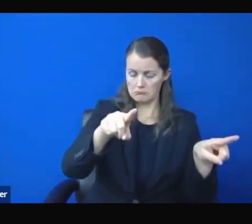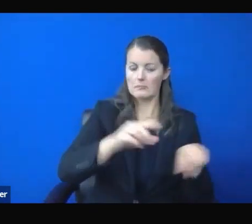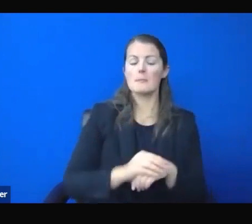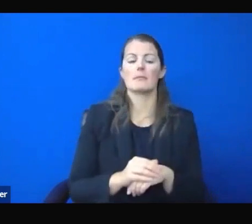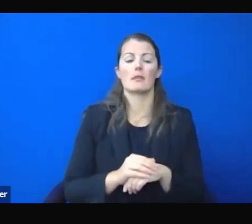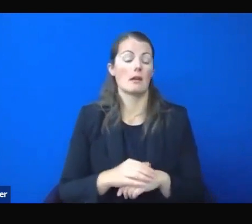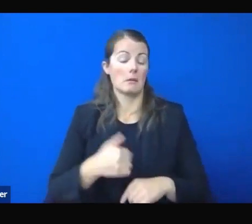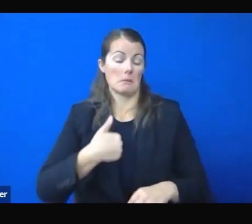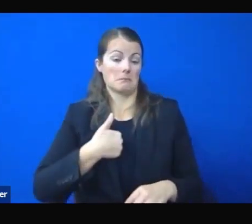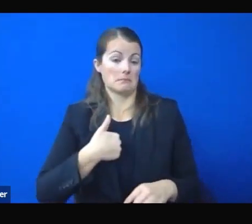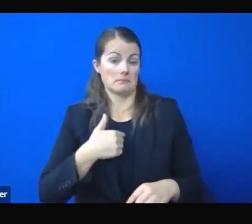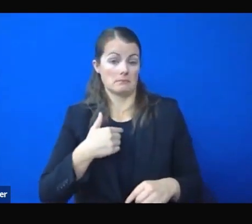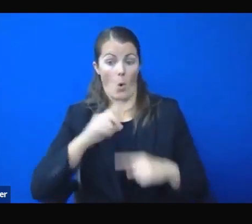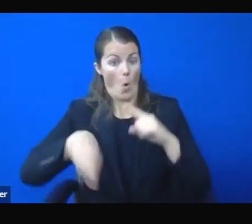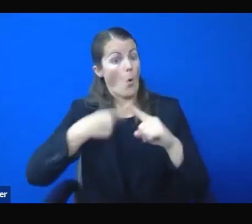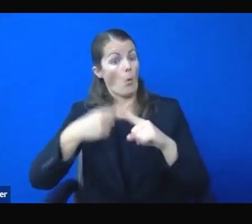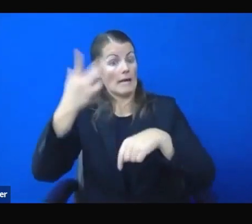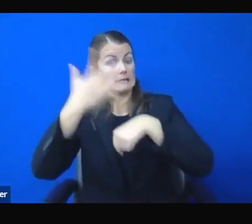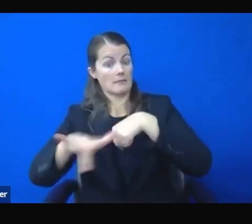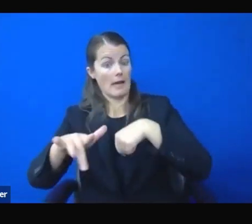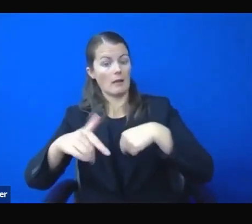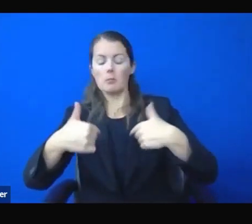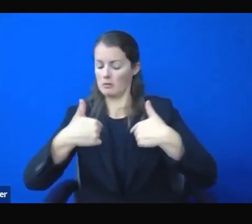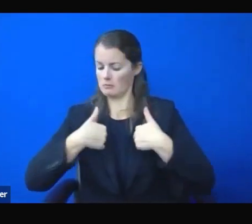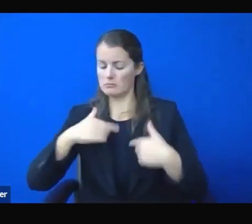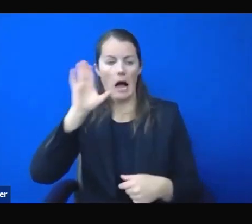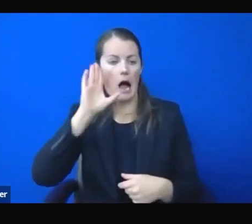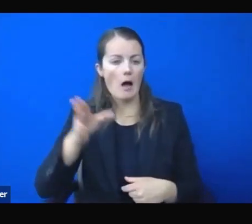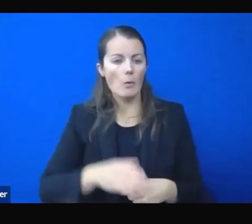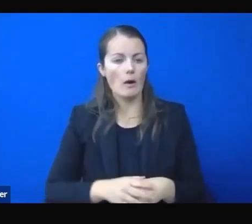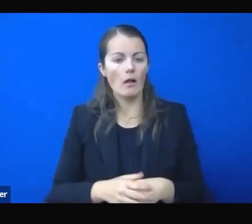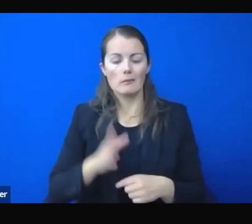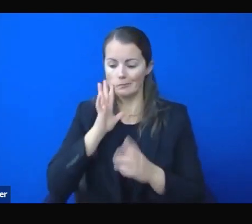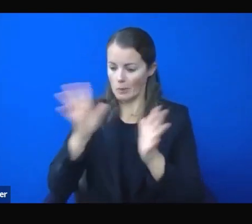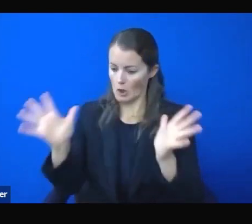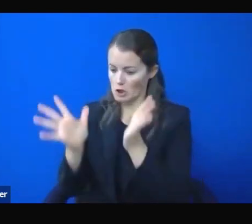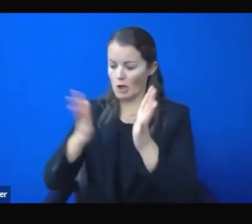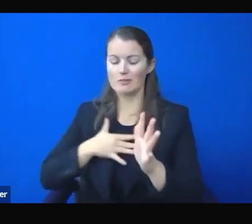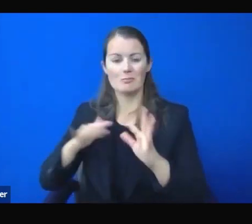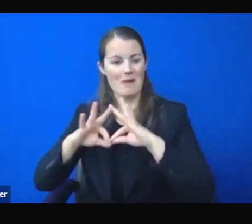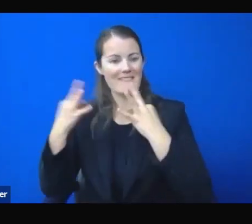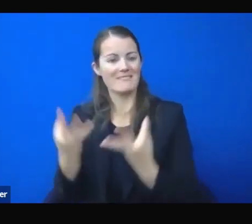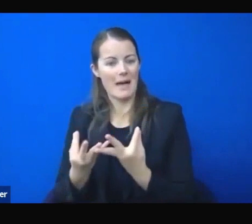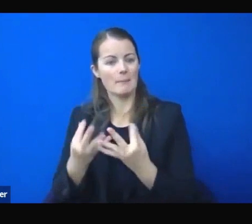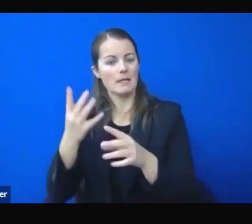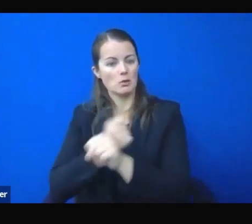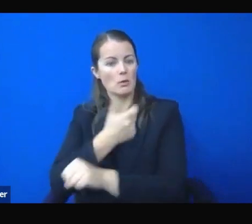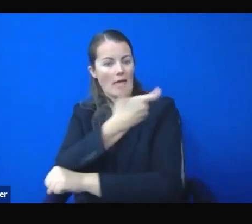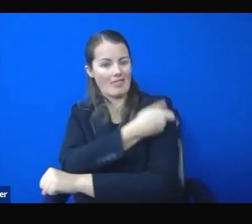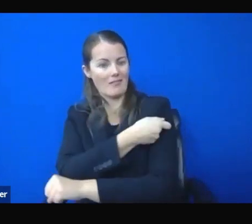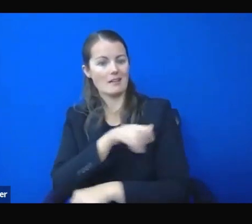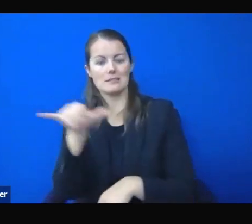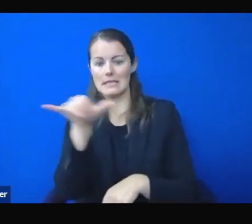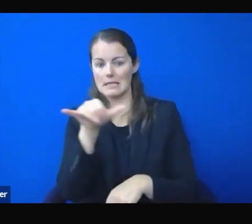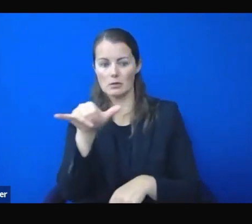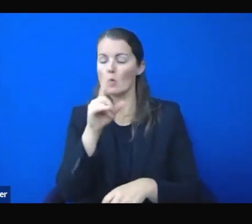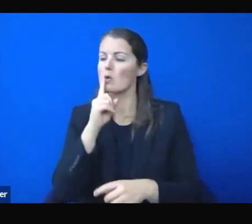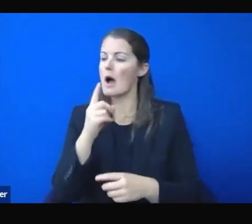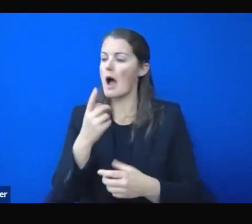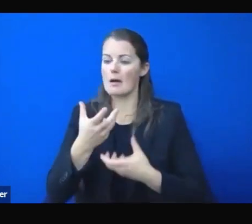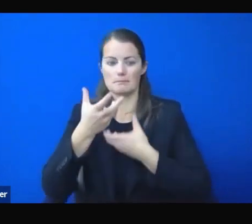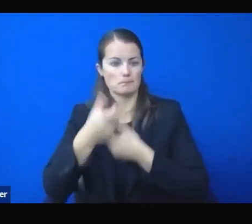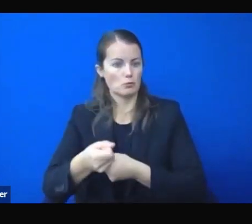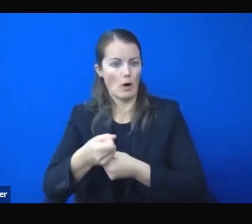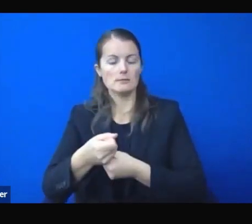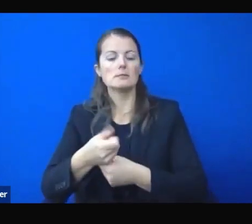kids, my wife, anyone, getting the vaccine. I'm confident in the safety and the efficacy of the vaccines. It would encourage